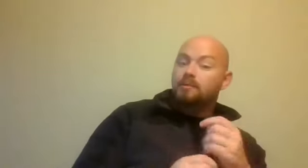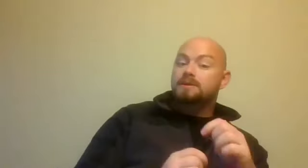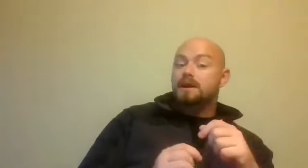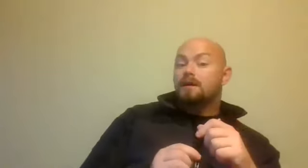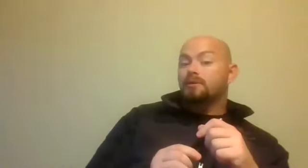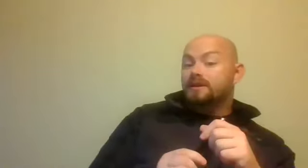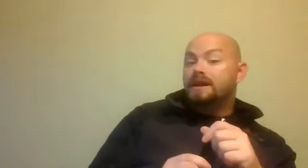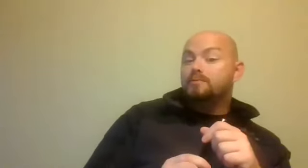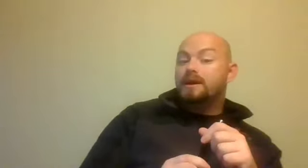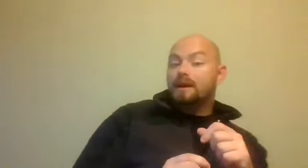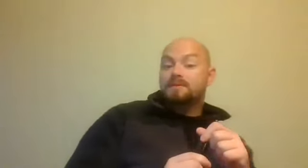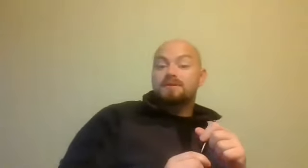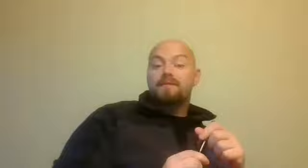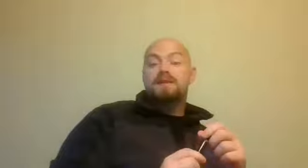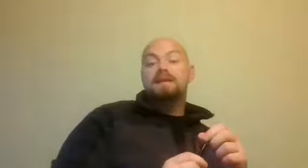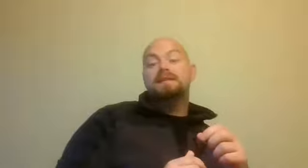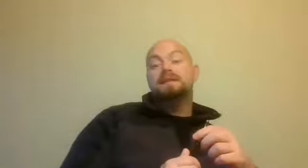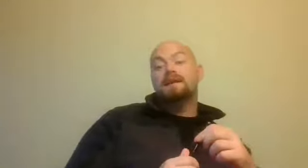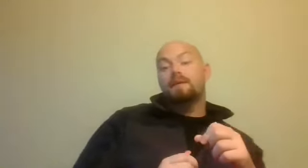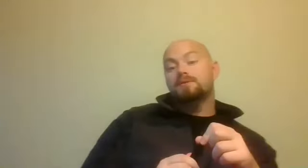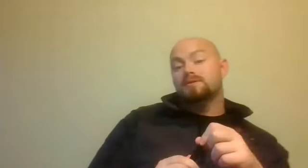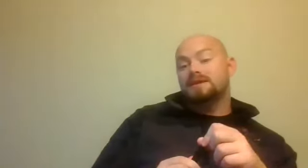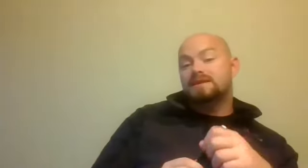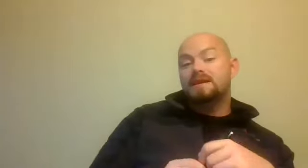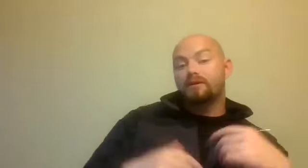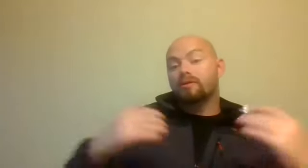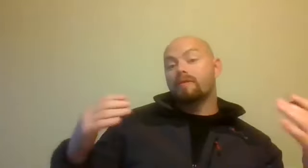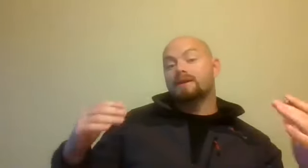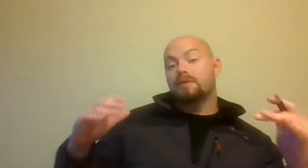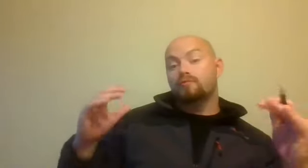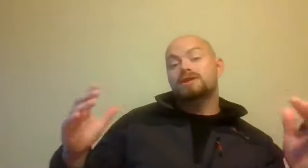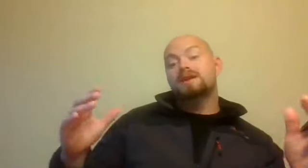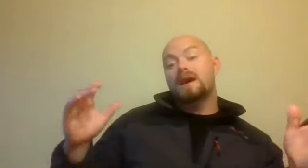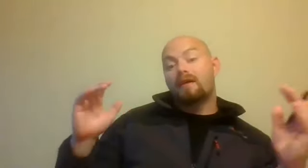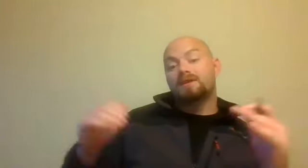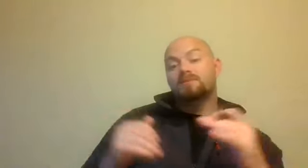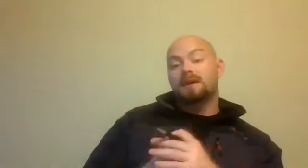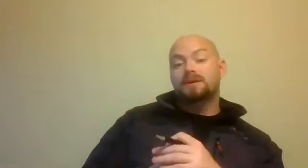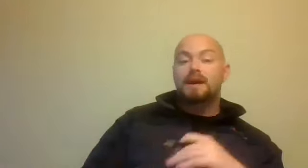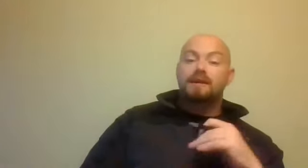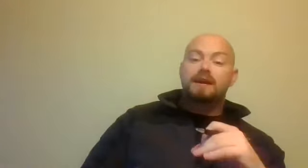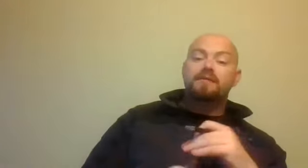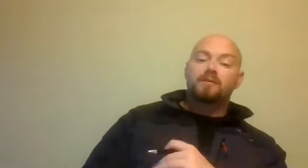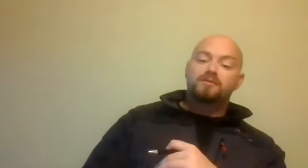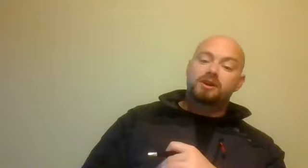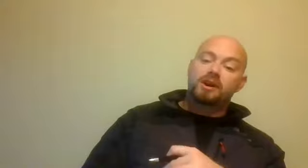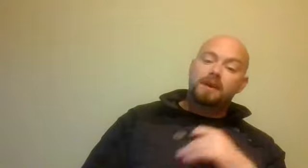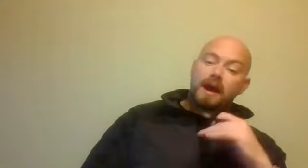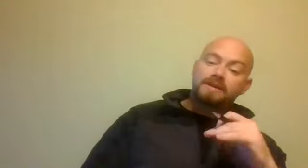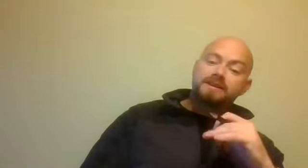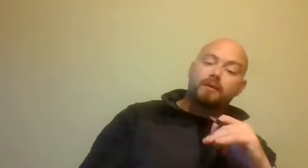ones. But until next week on episode 17, this is the end of episode 16. Another rant about risk and risk perception. Thank you very much for your time and I'll see